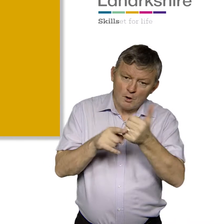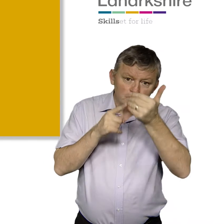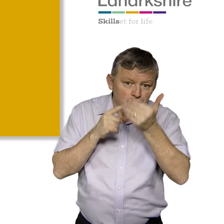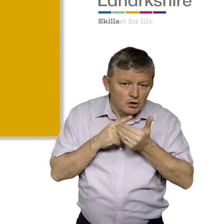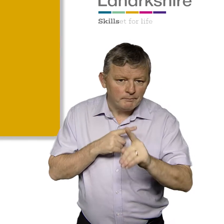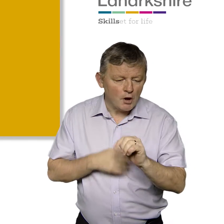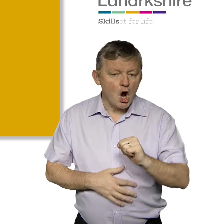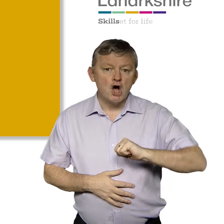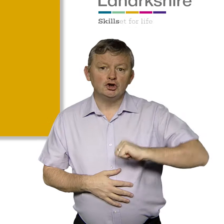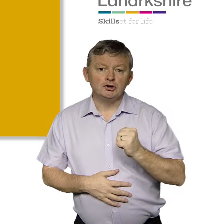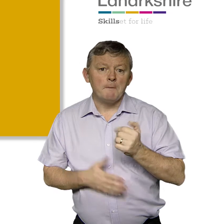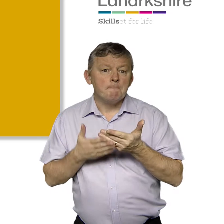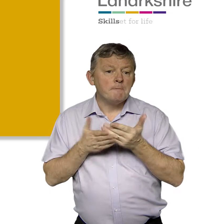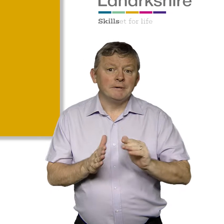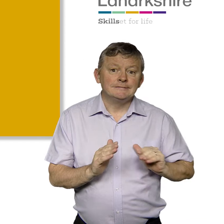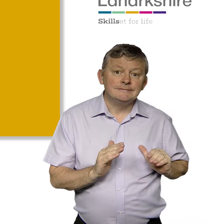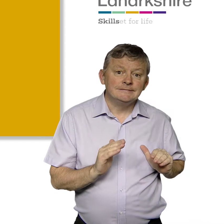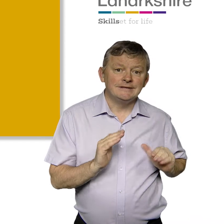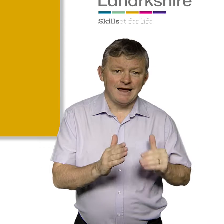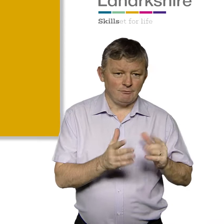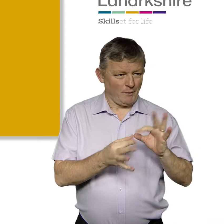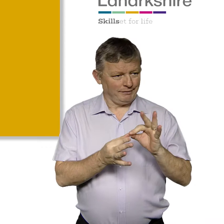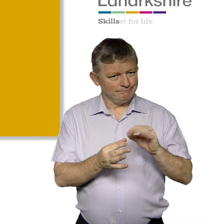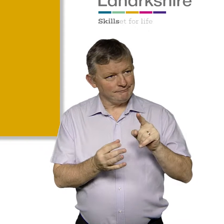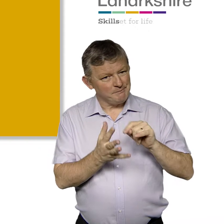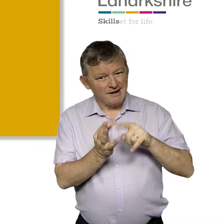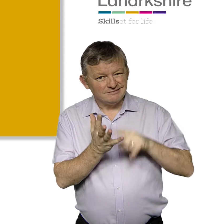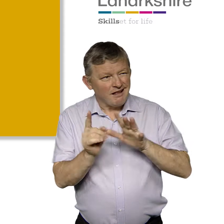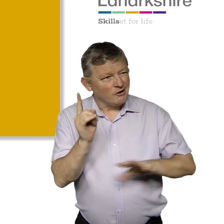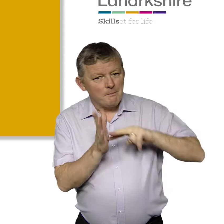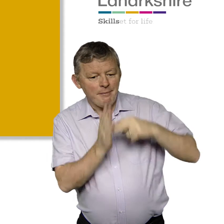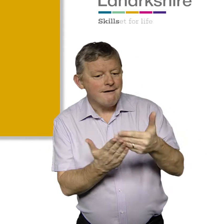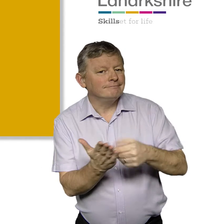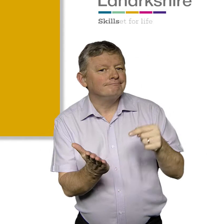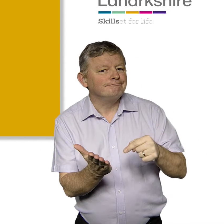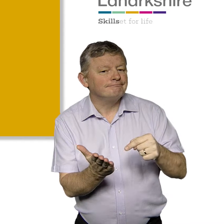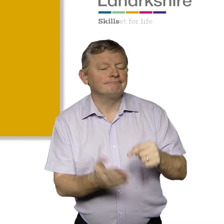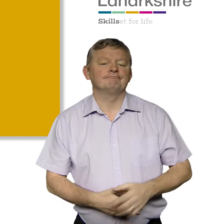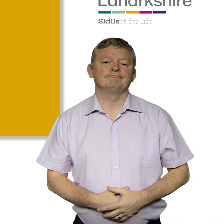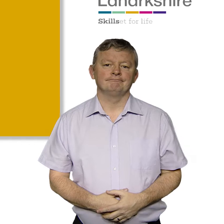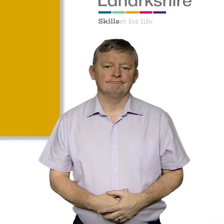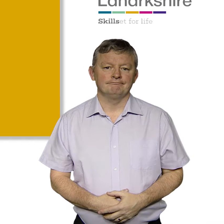We share the long-term goal for all Scottish public services set out in the BSL National Plan